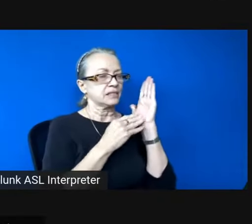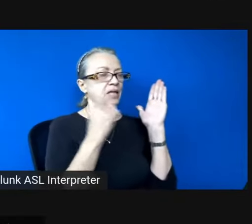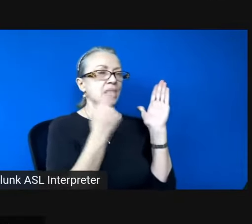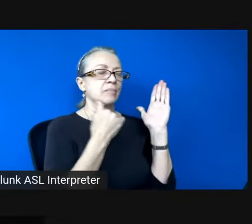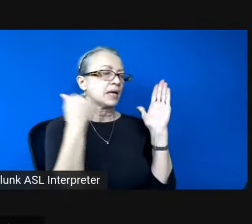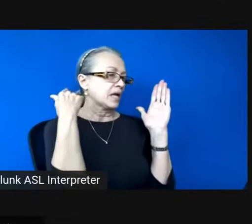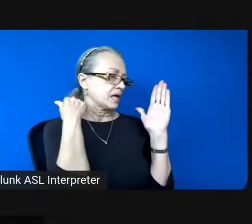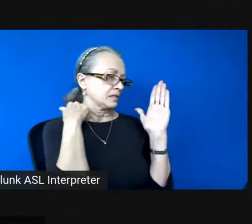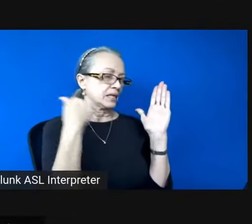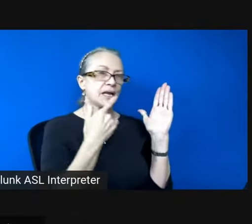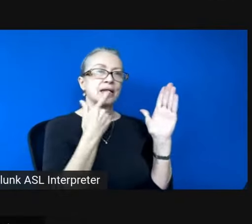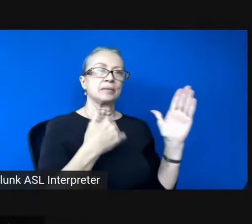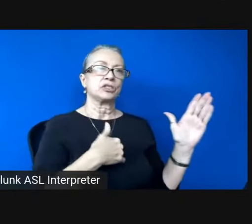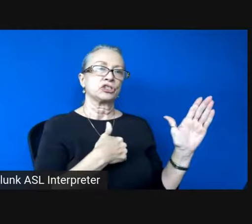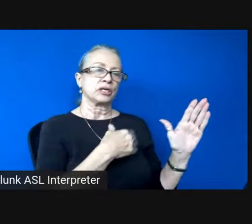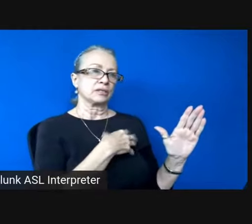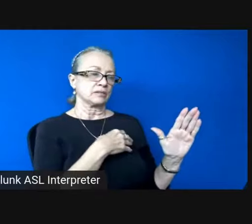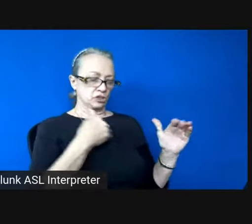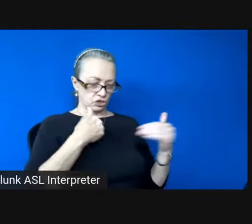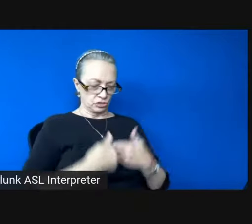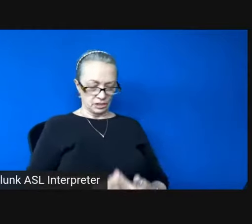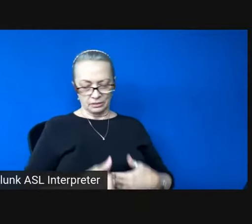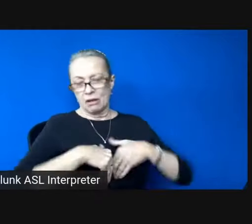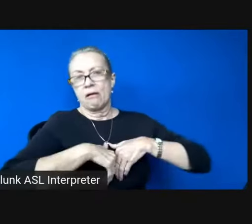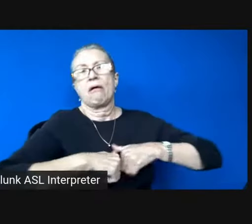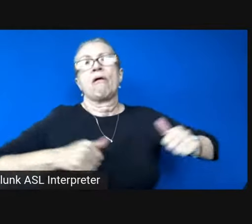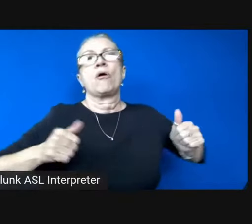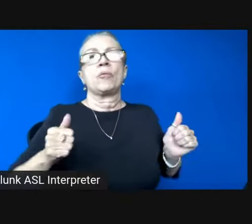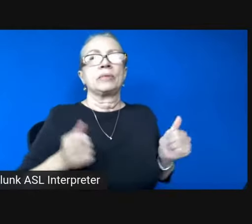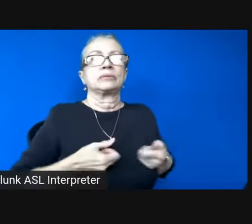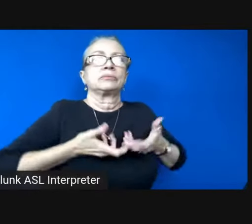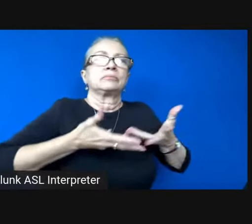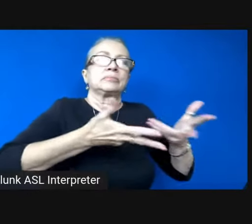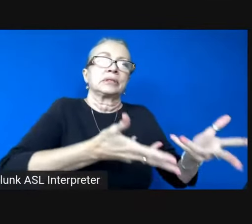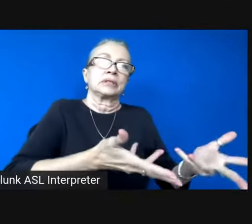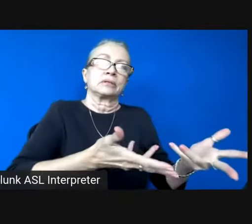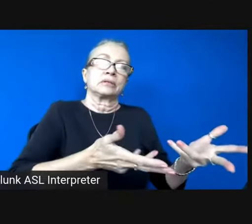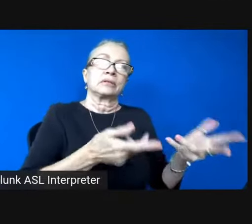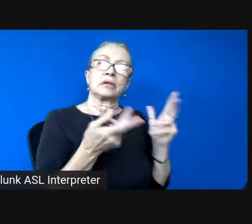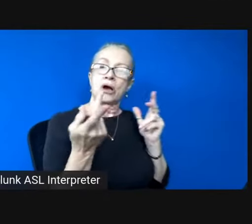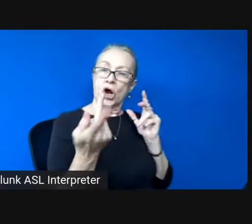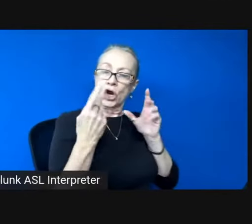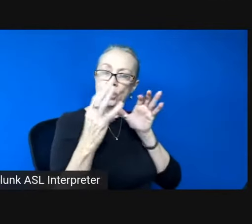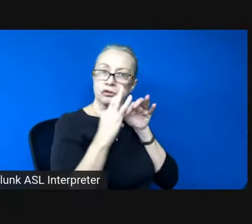zippered open and spilling our union demands a sacrifice